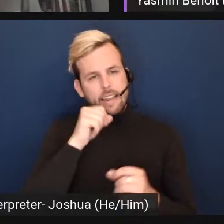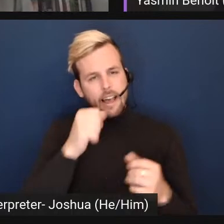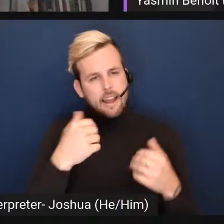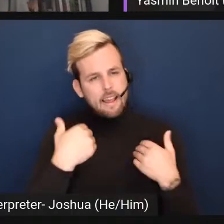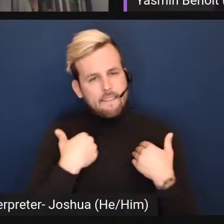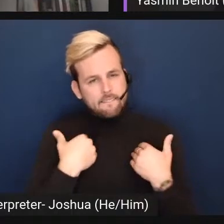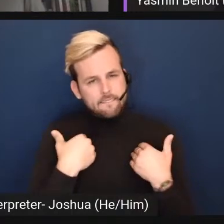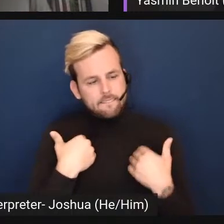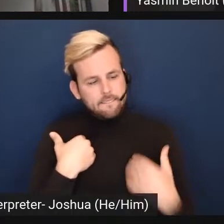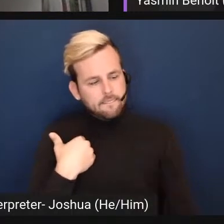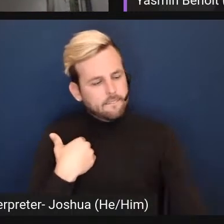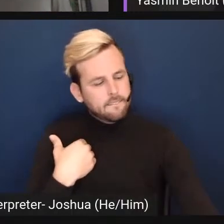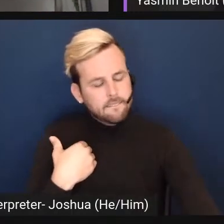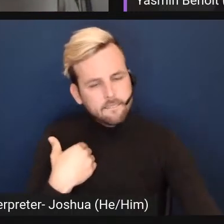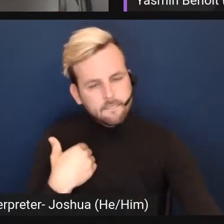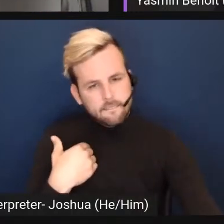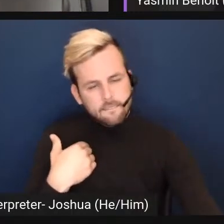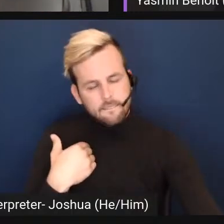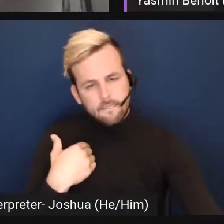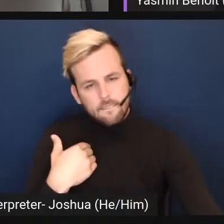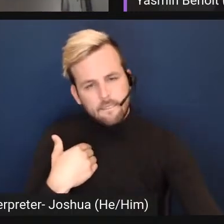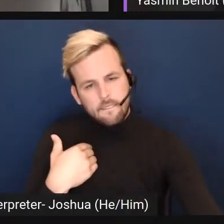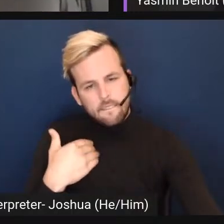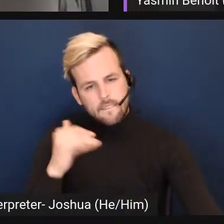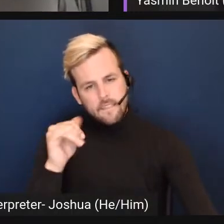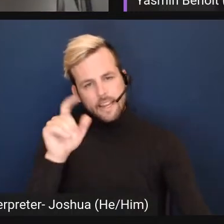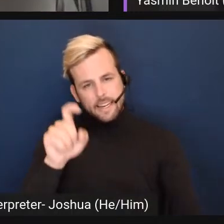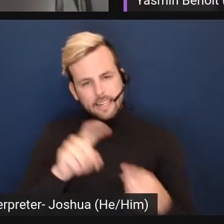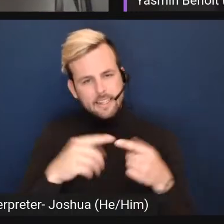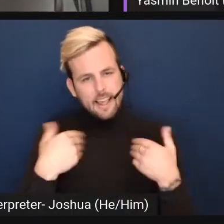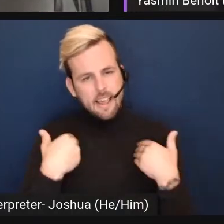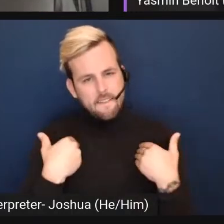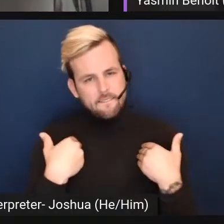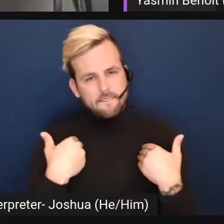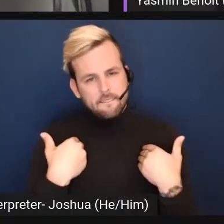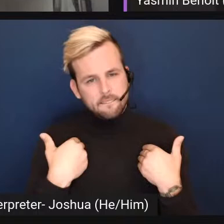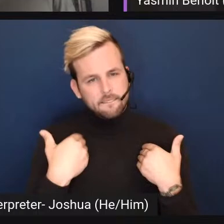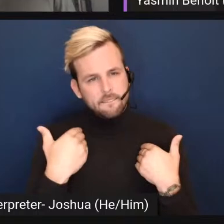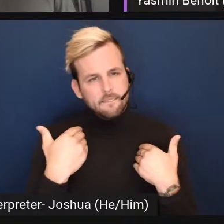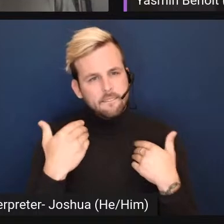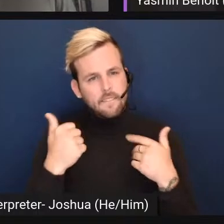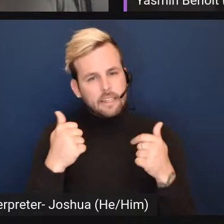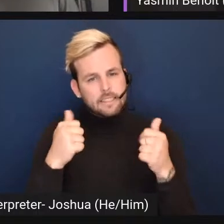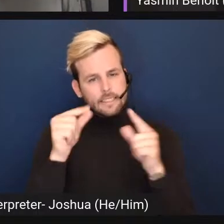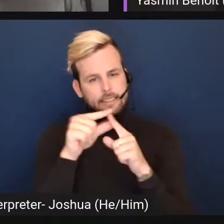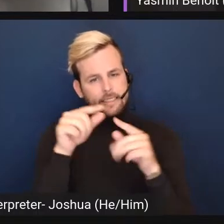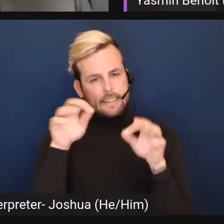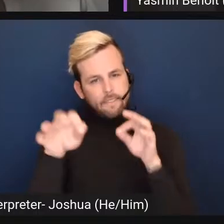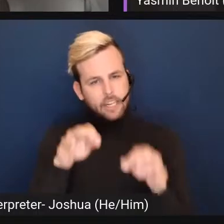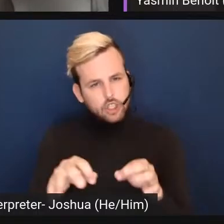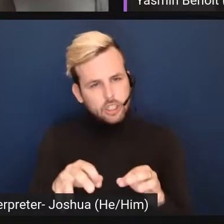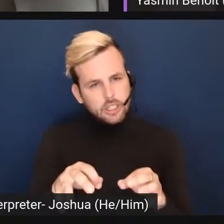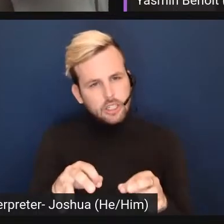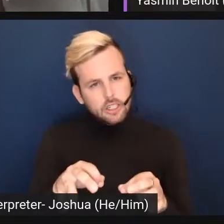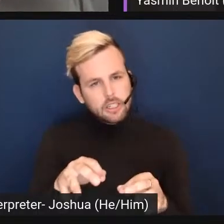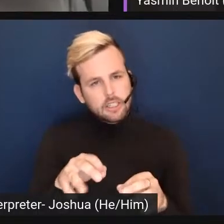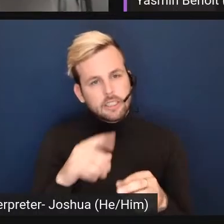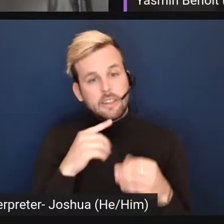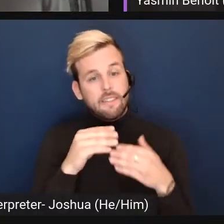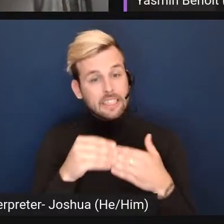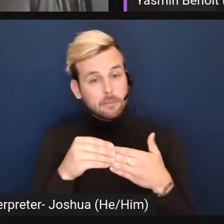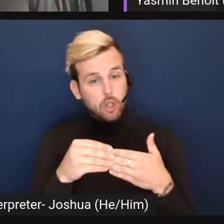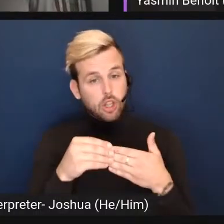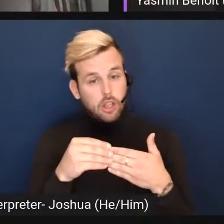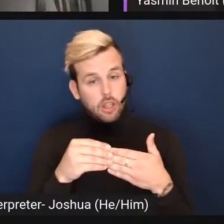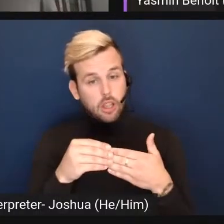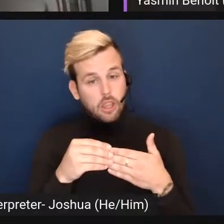that need to have a definition that is flexible and